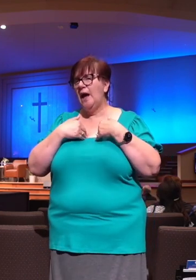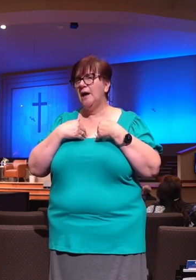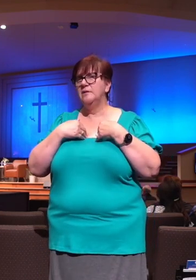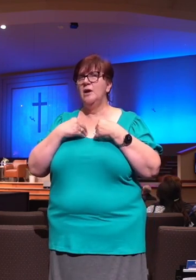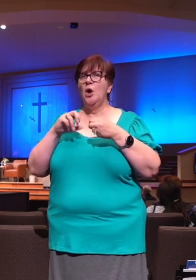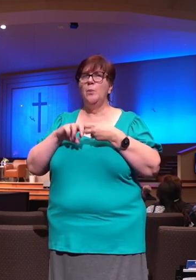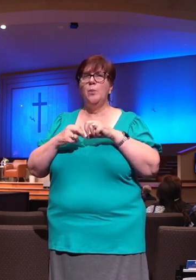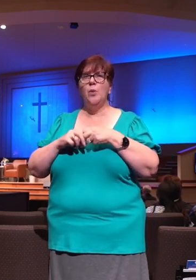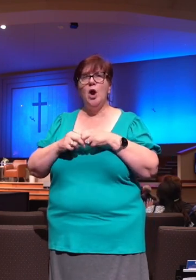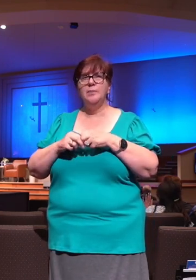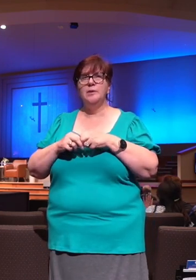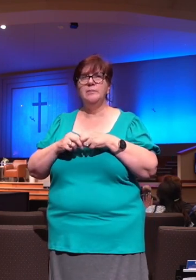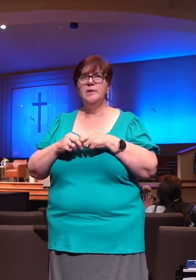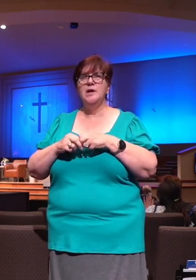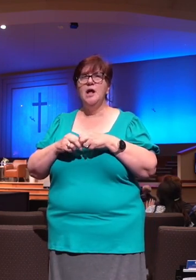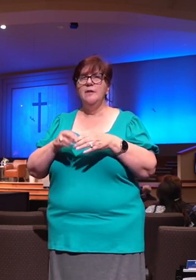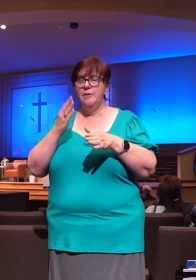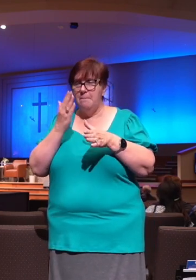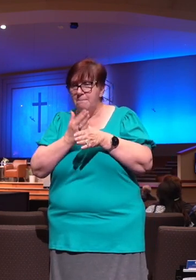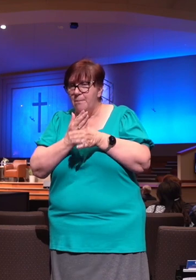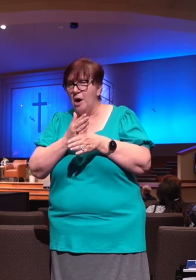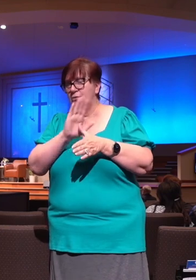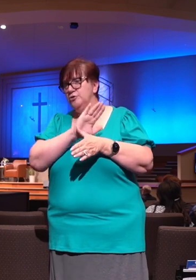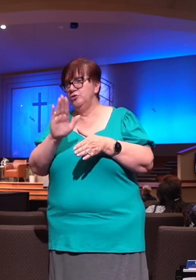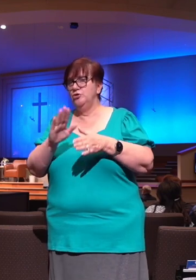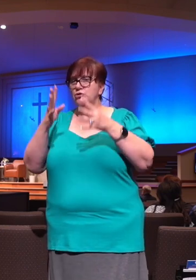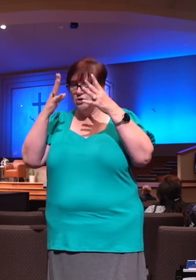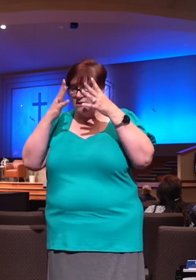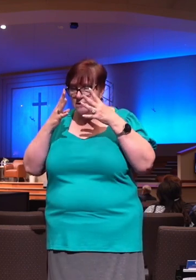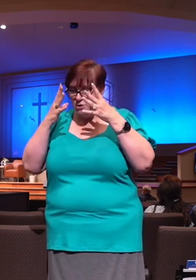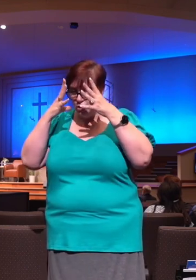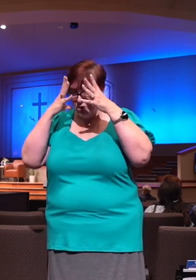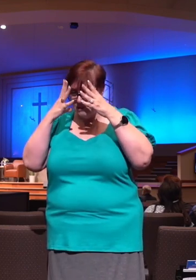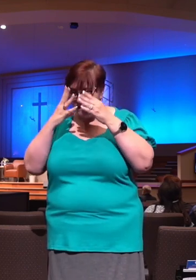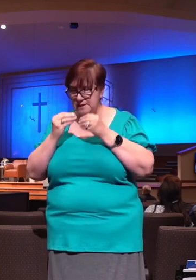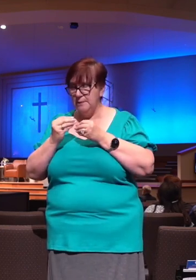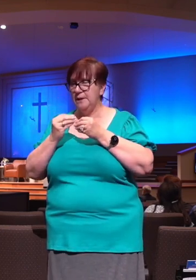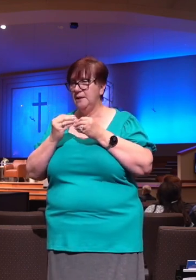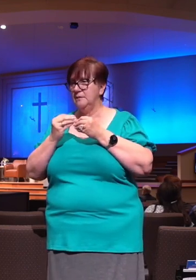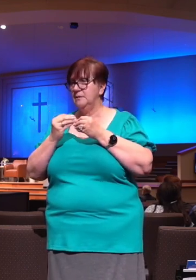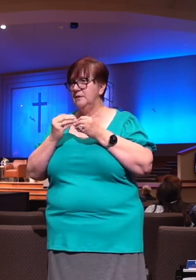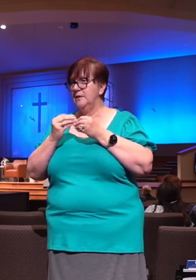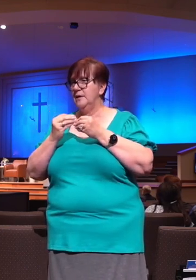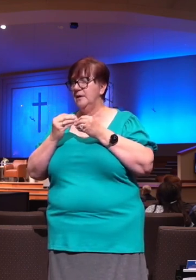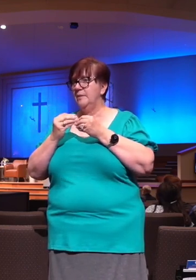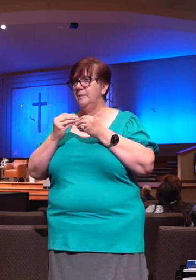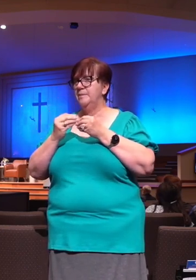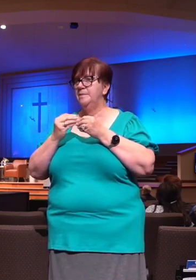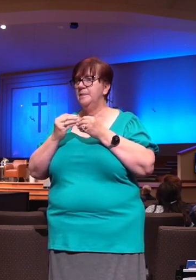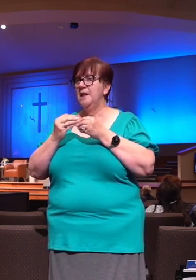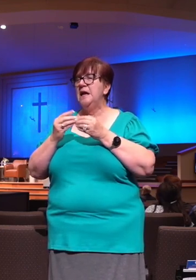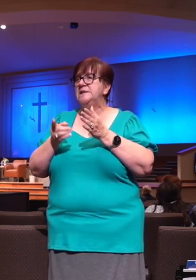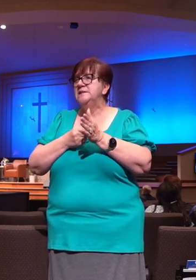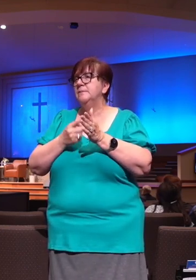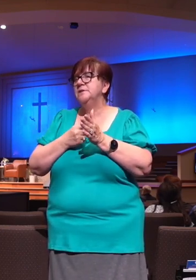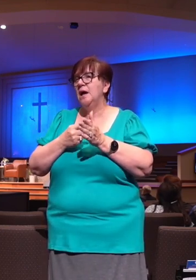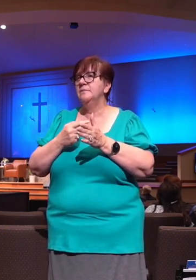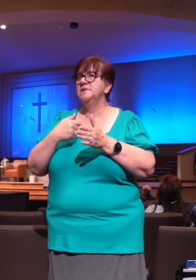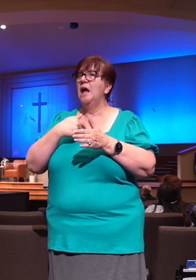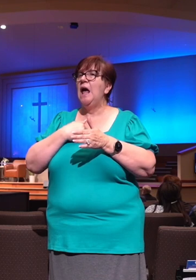Anyone that ever happened to? That happens to me sometimes. And I don't know if your mind plays games with you like mine does, especially when I have to get up early. I'm like, okay, I really